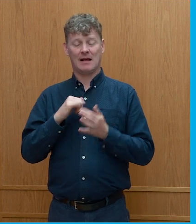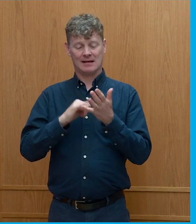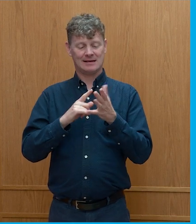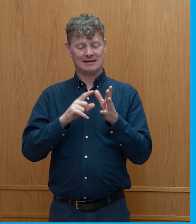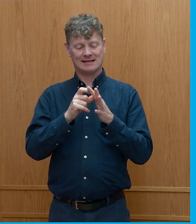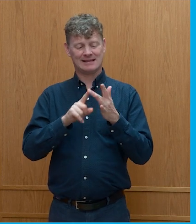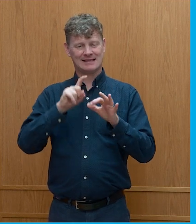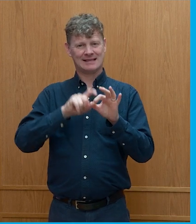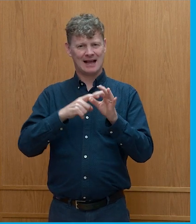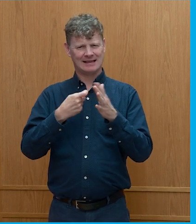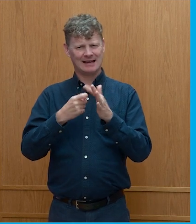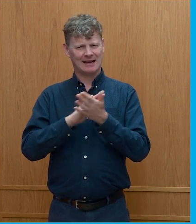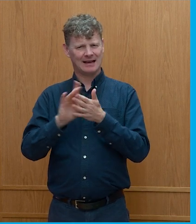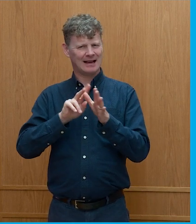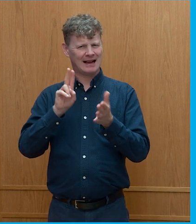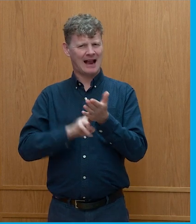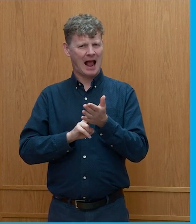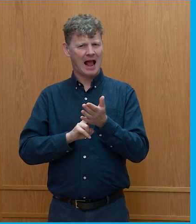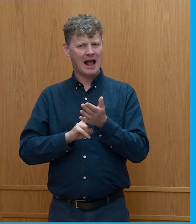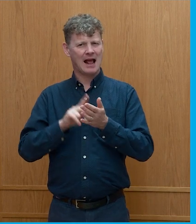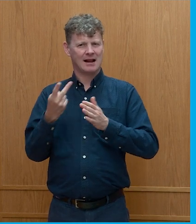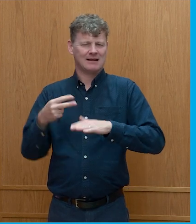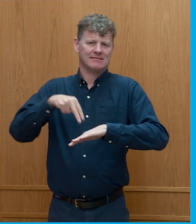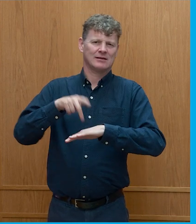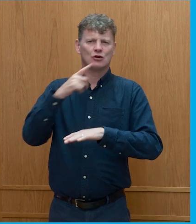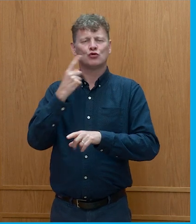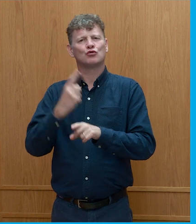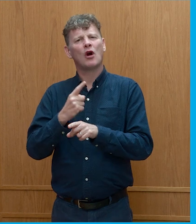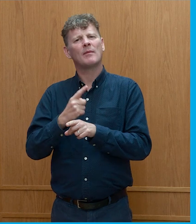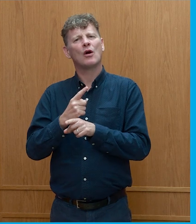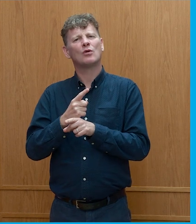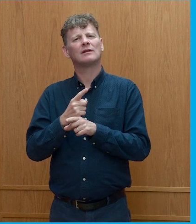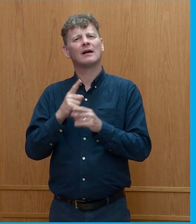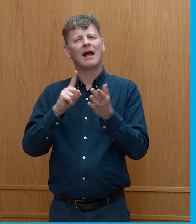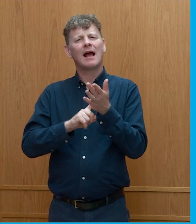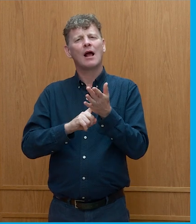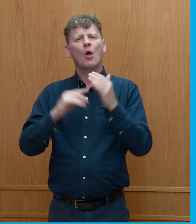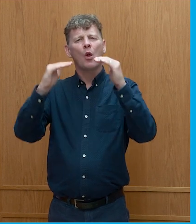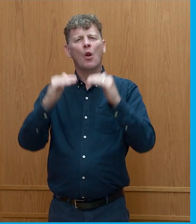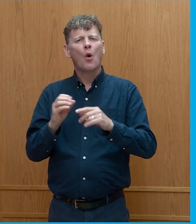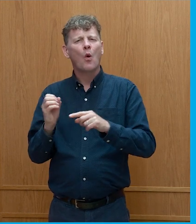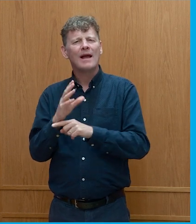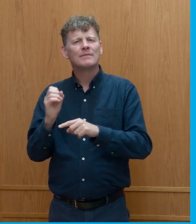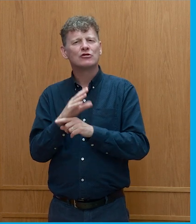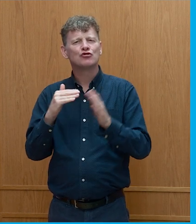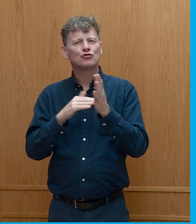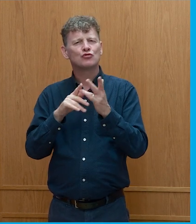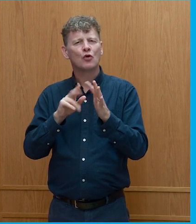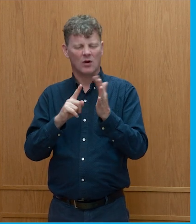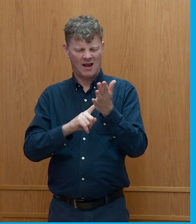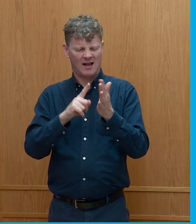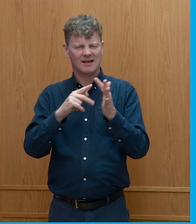talking about his experience over the introduction of the early the low emission zones in london and how